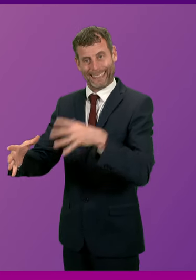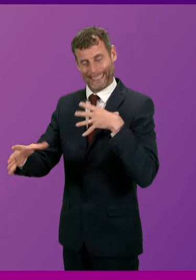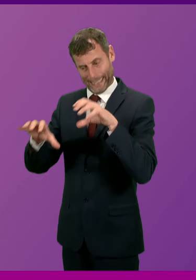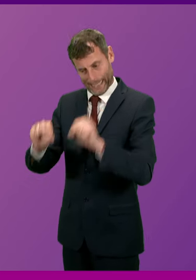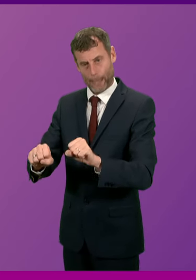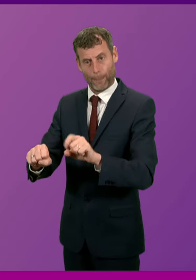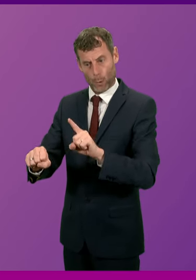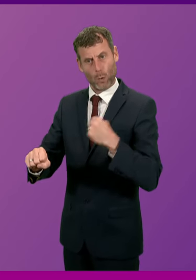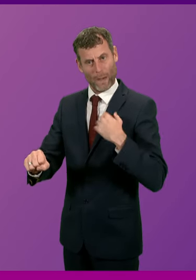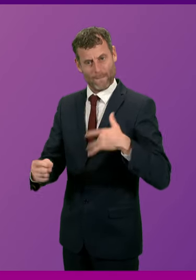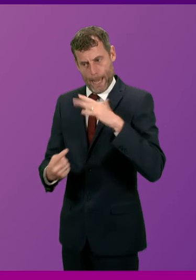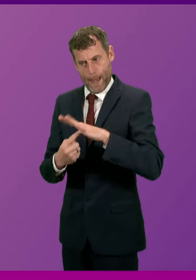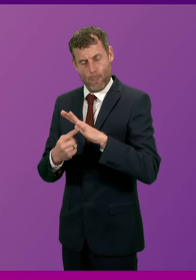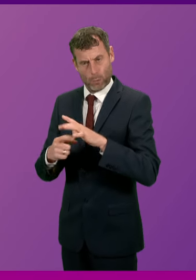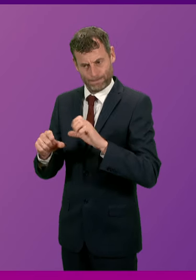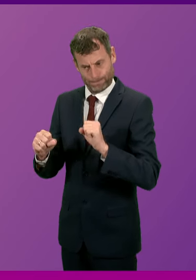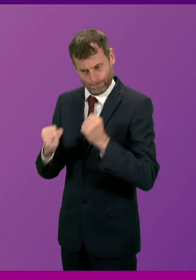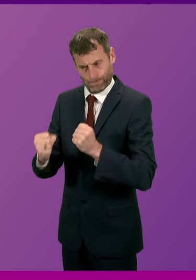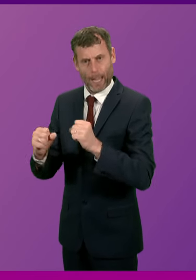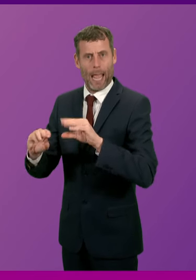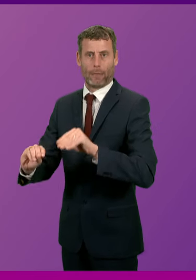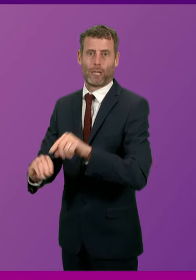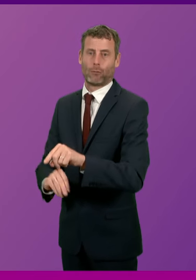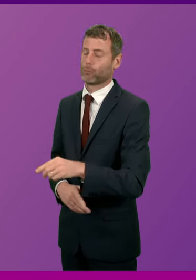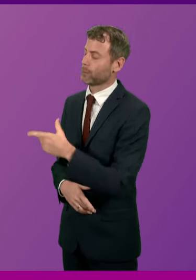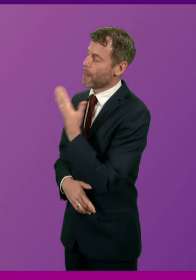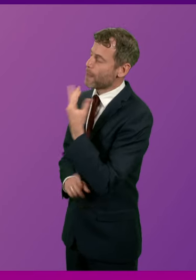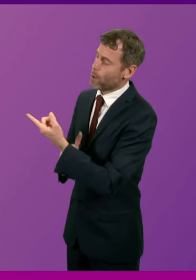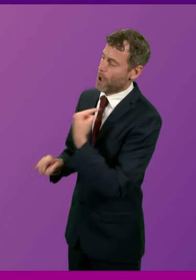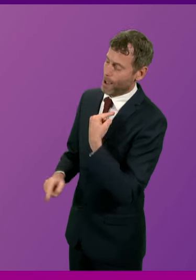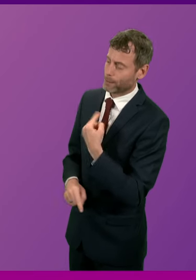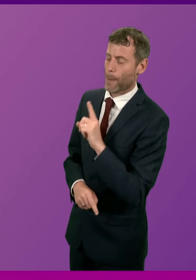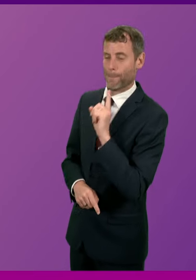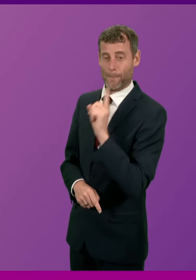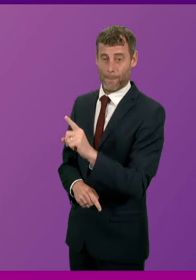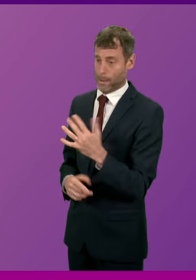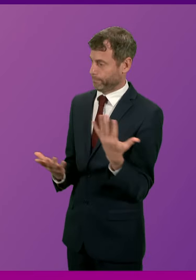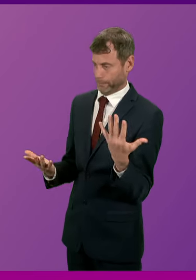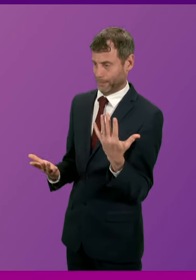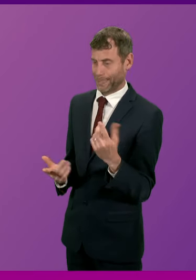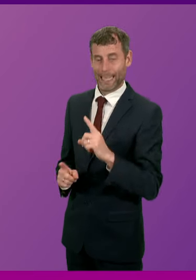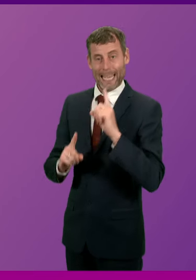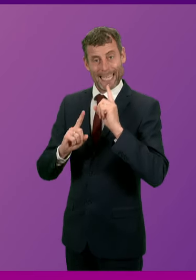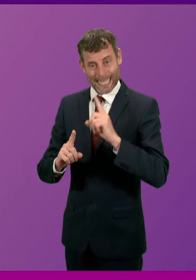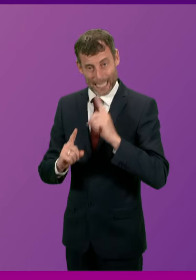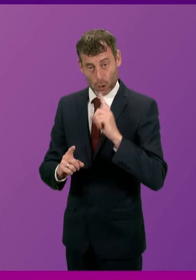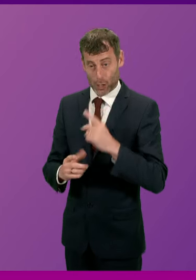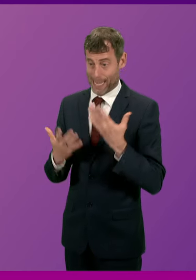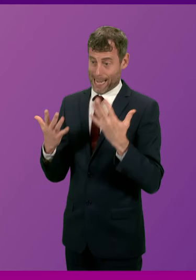shared commitments on education. Pam Duncan-Glancy. thank the First Minister for that answer, but I'm afraid it will be cold comfort for teachers, parents and pupils